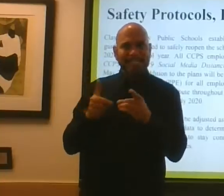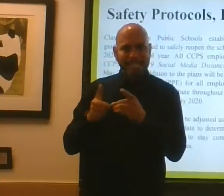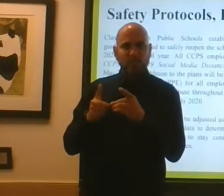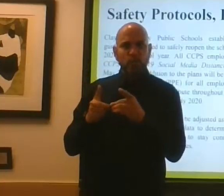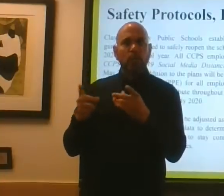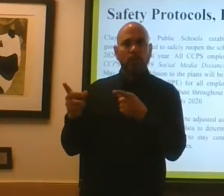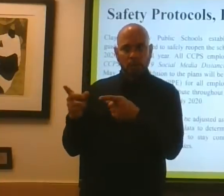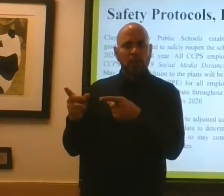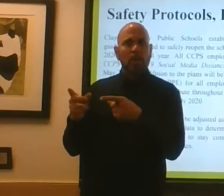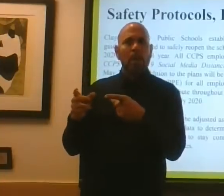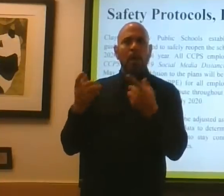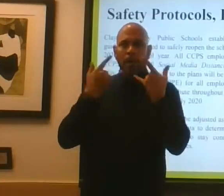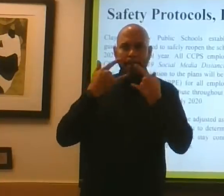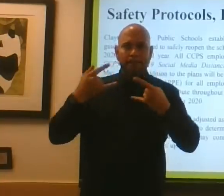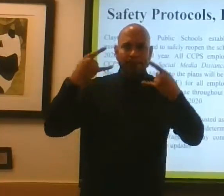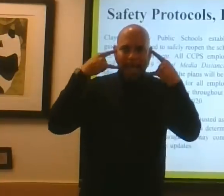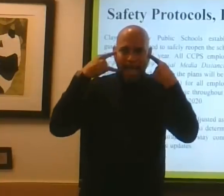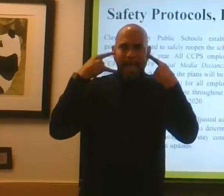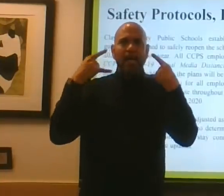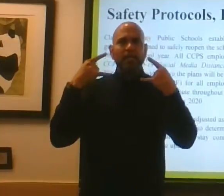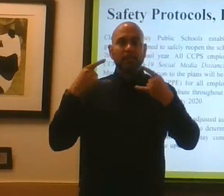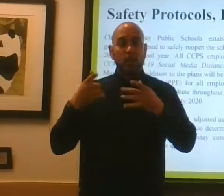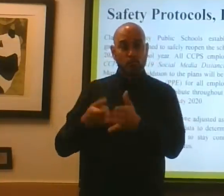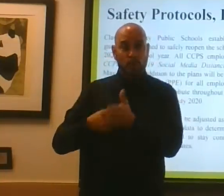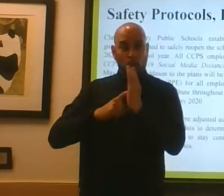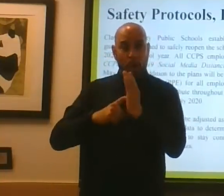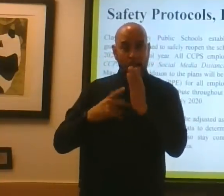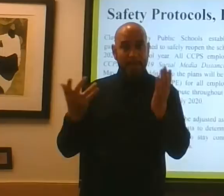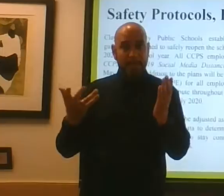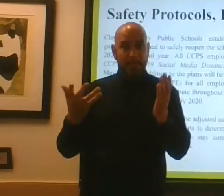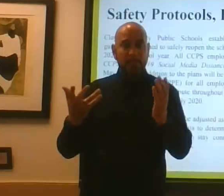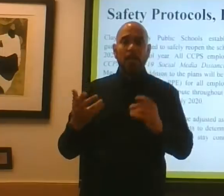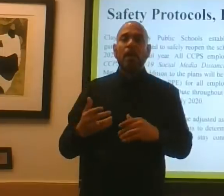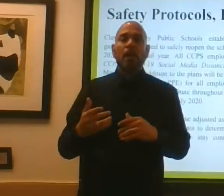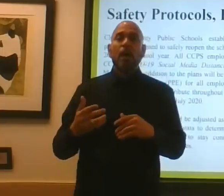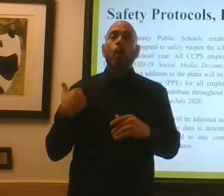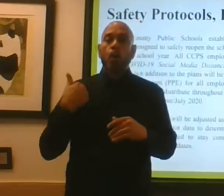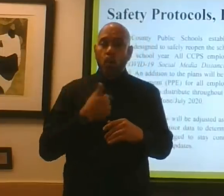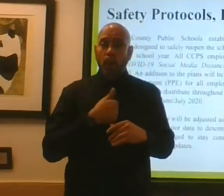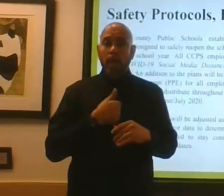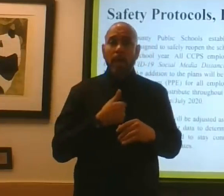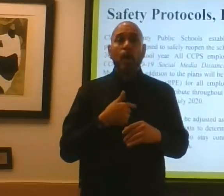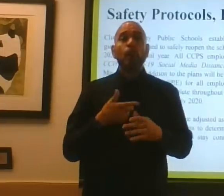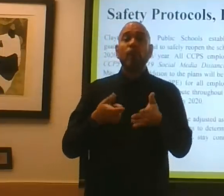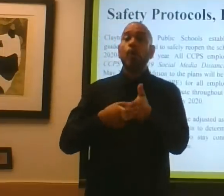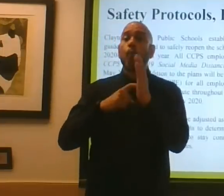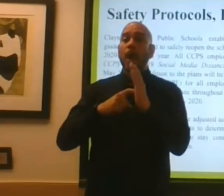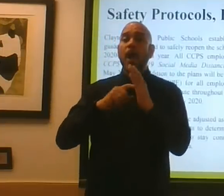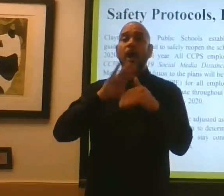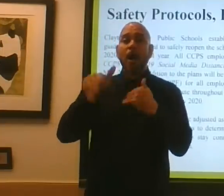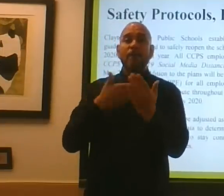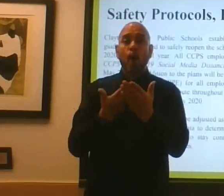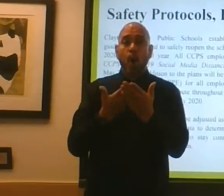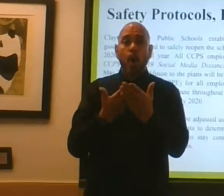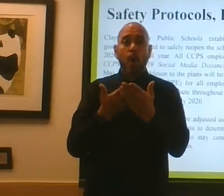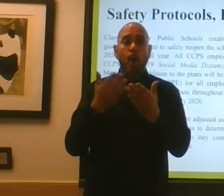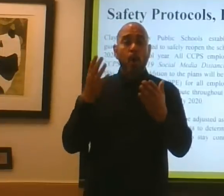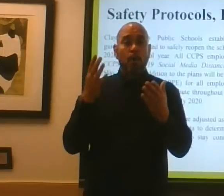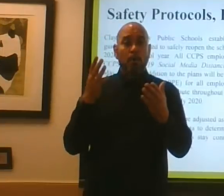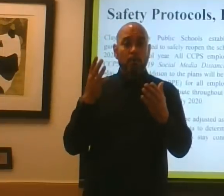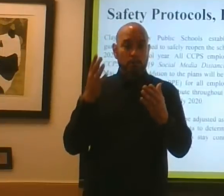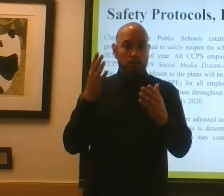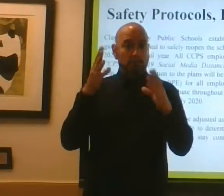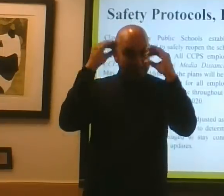requiring masks of all employees, but we're not necessarily requiring of all students because we know that